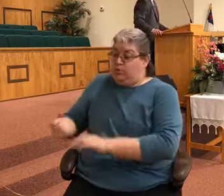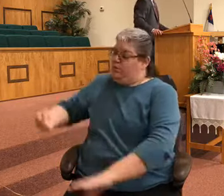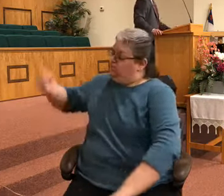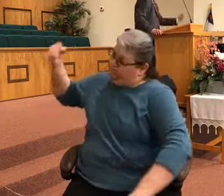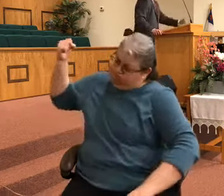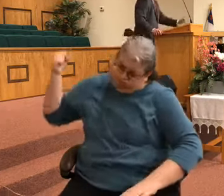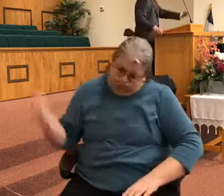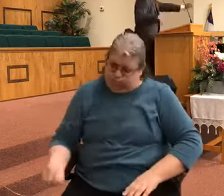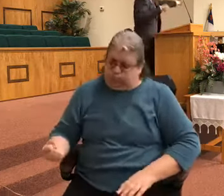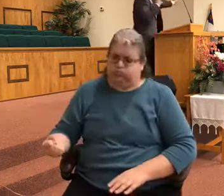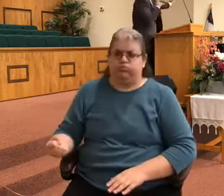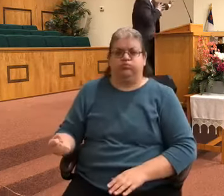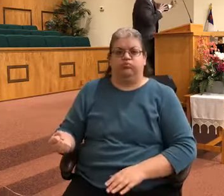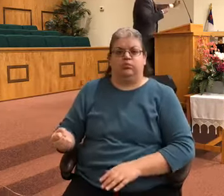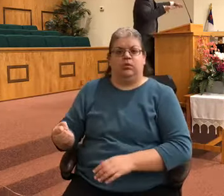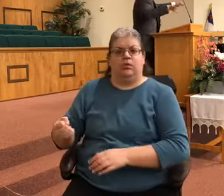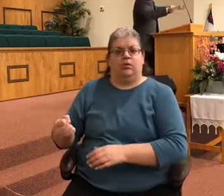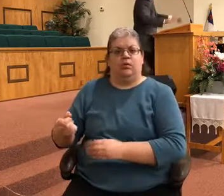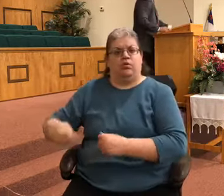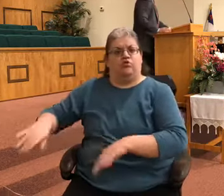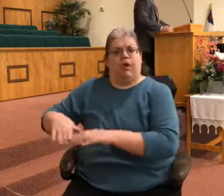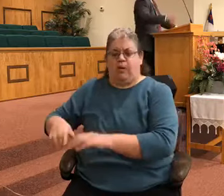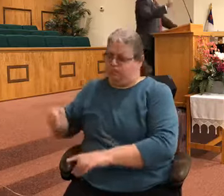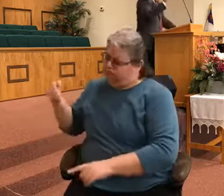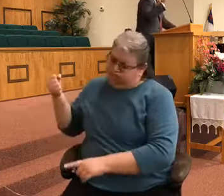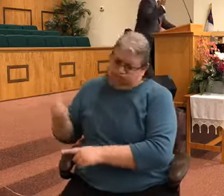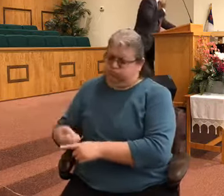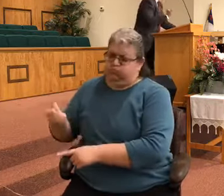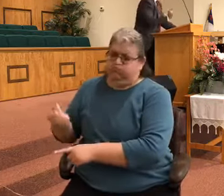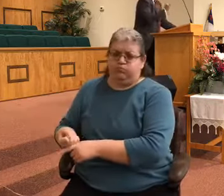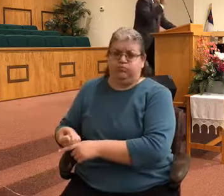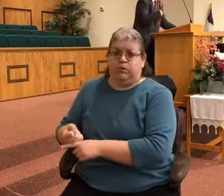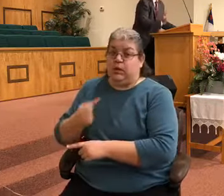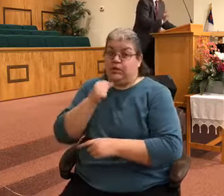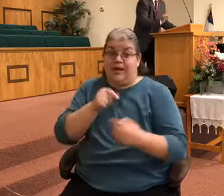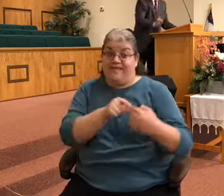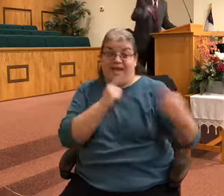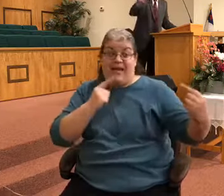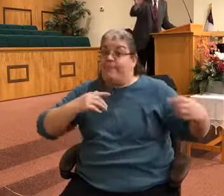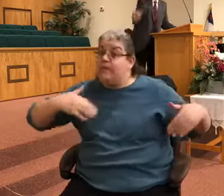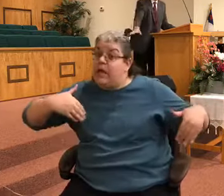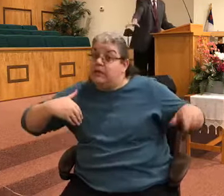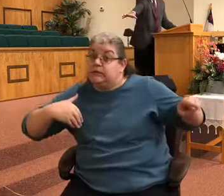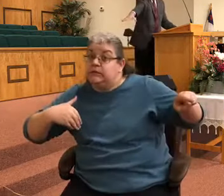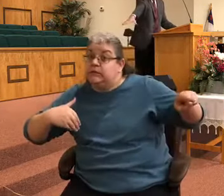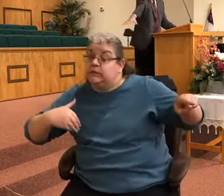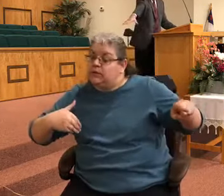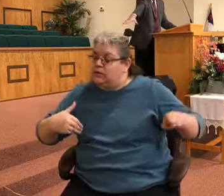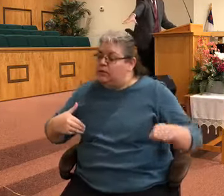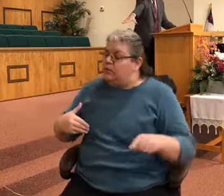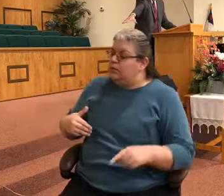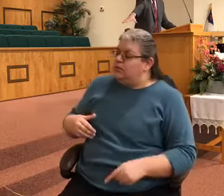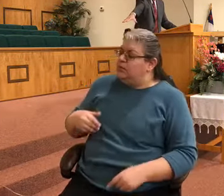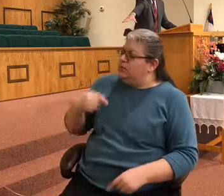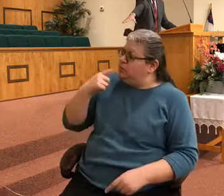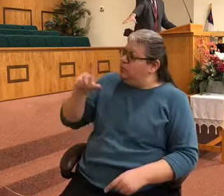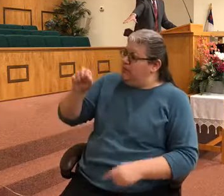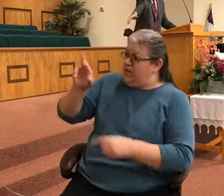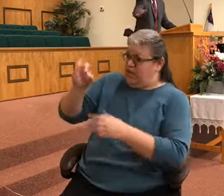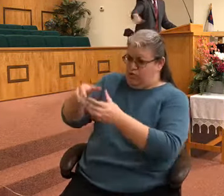It wasn't to smite the enemy, not at that time. The role, his role, was to smite the ground. What do